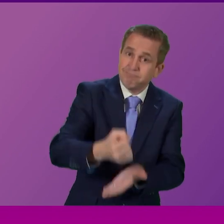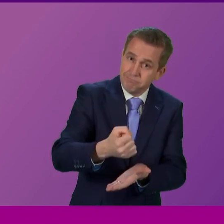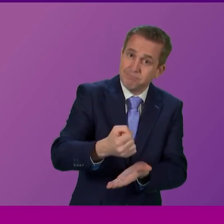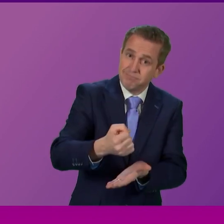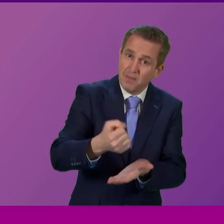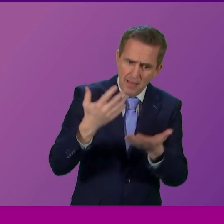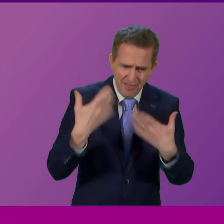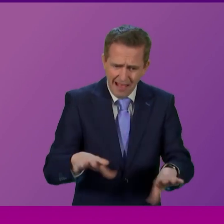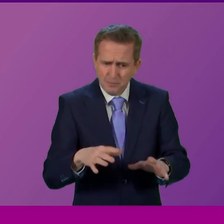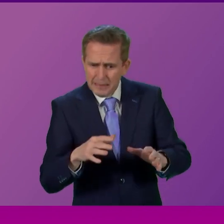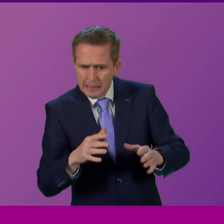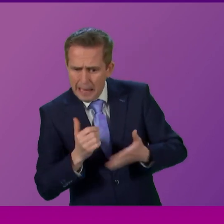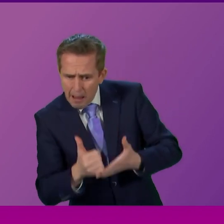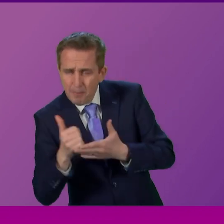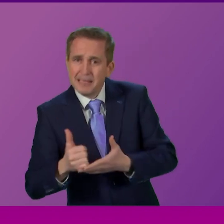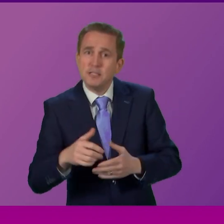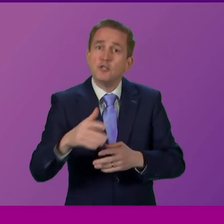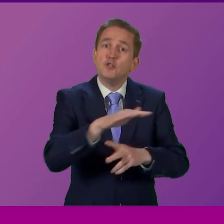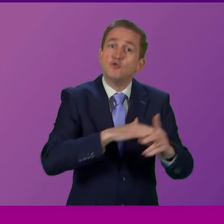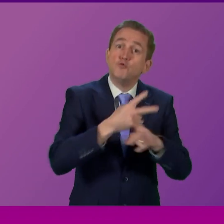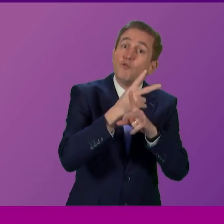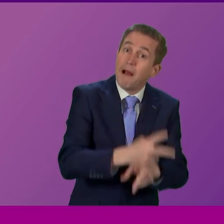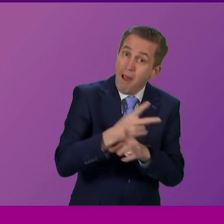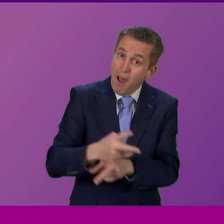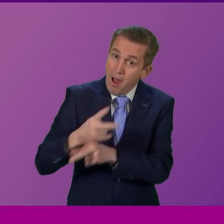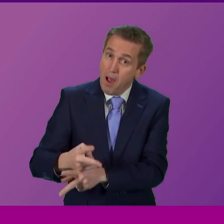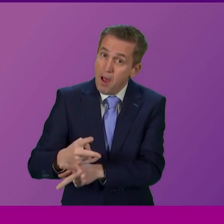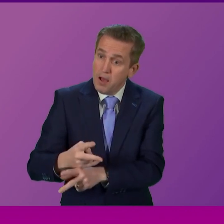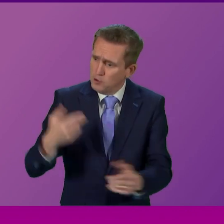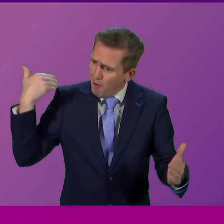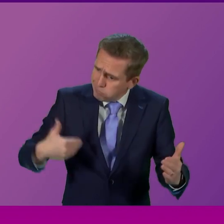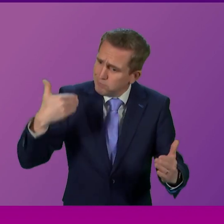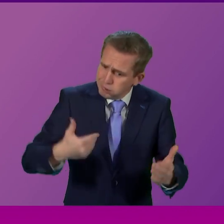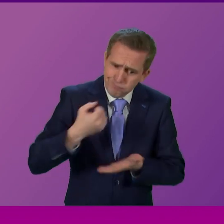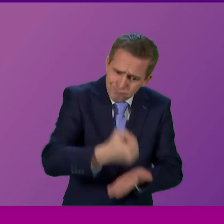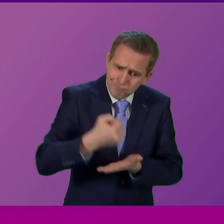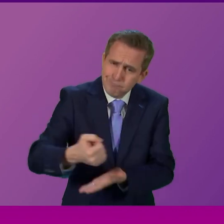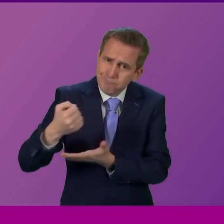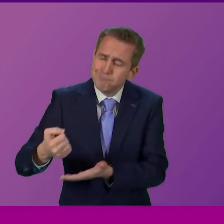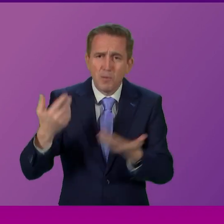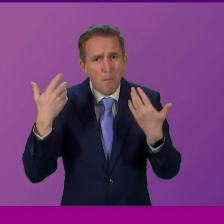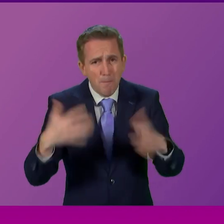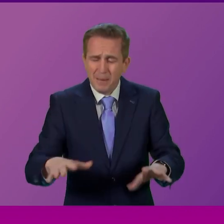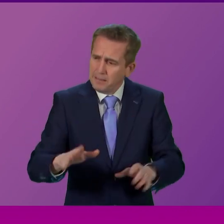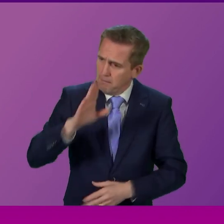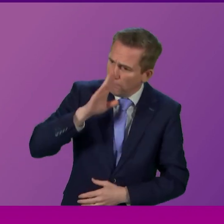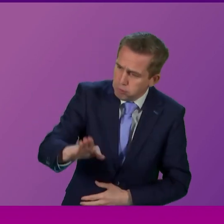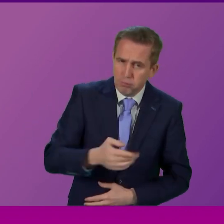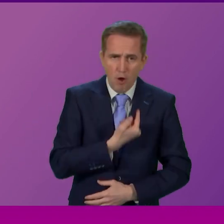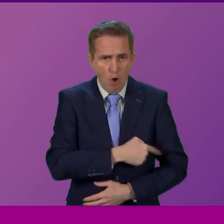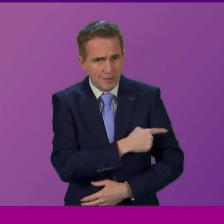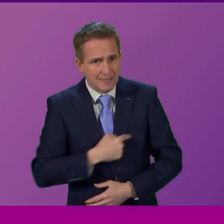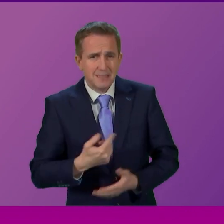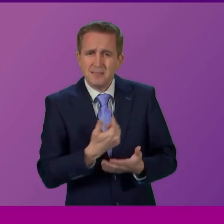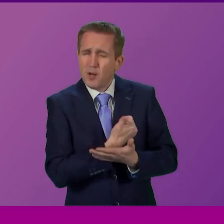that is already helping in relation to social care. So we have taken action, but notwithstanding that, I always been upfront, always been honest and publicly